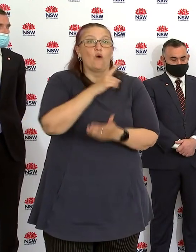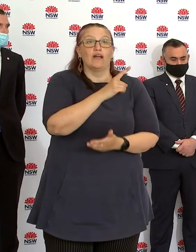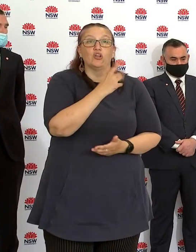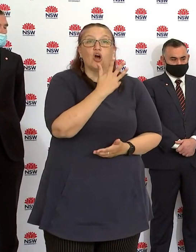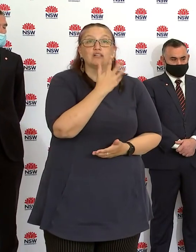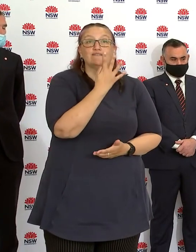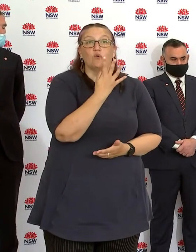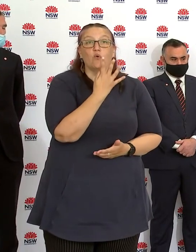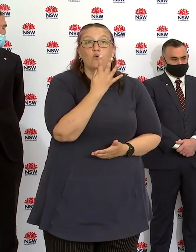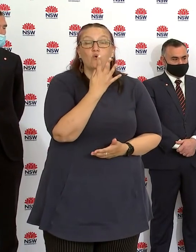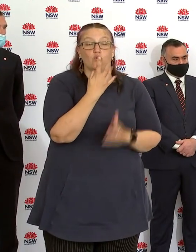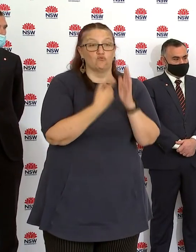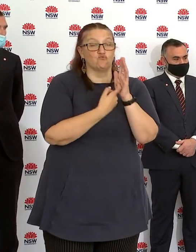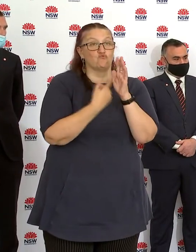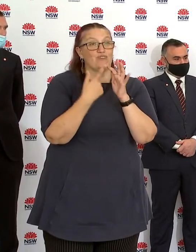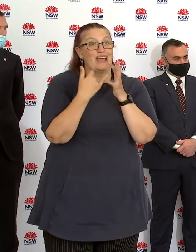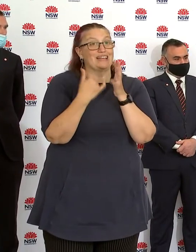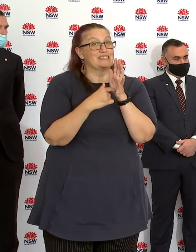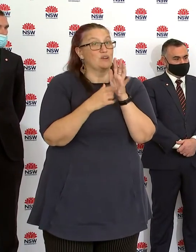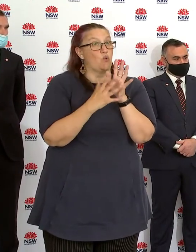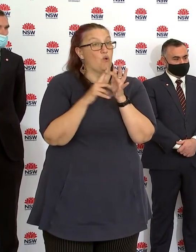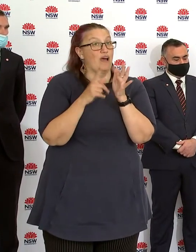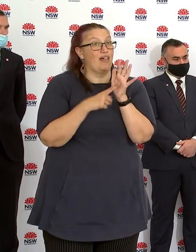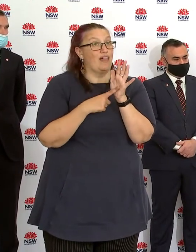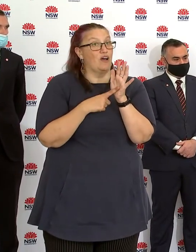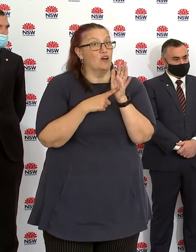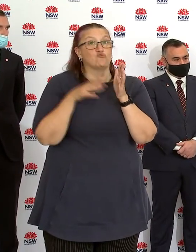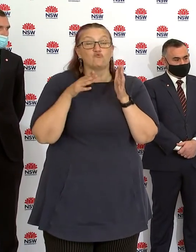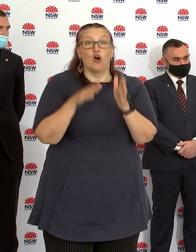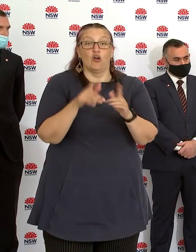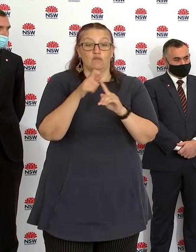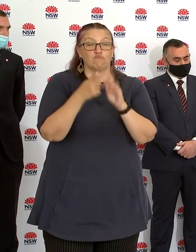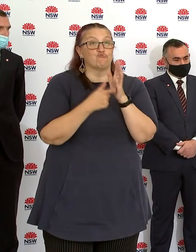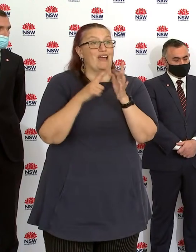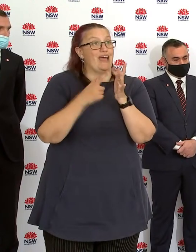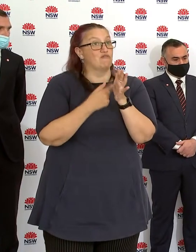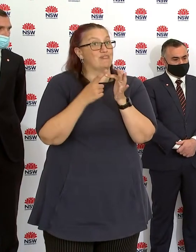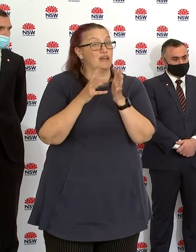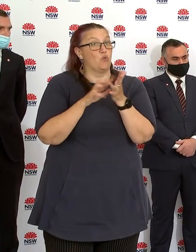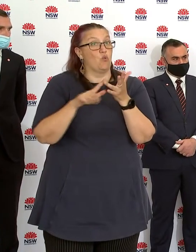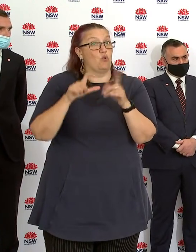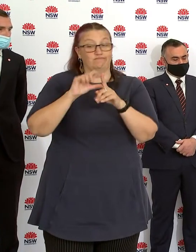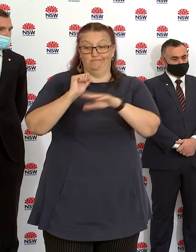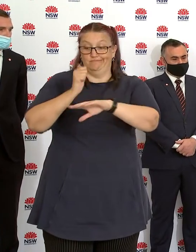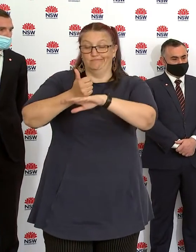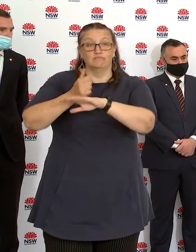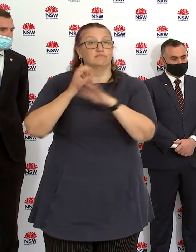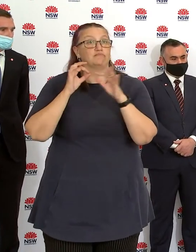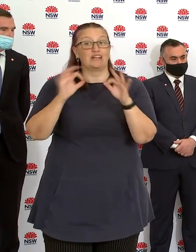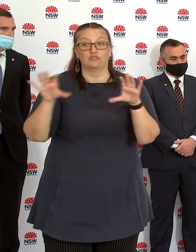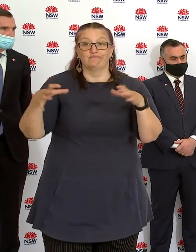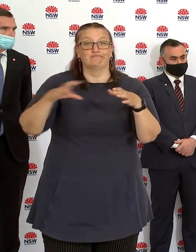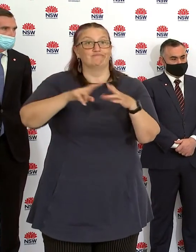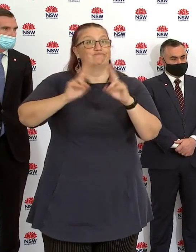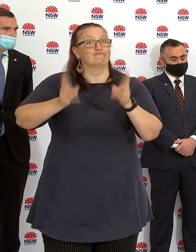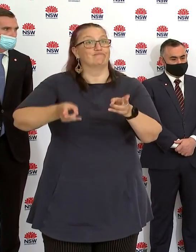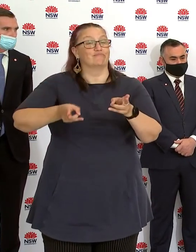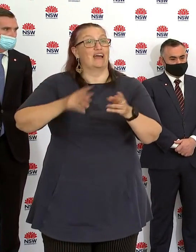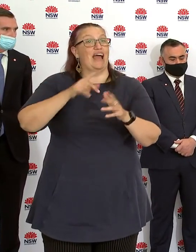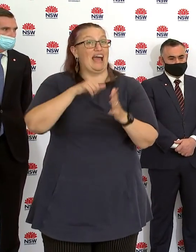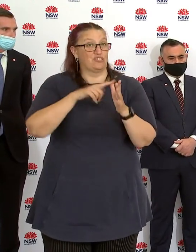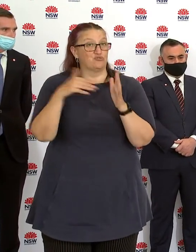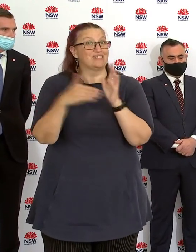222 Restwell Road, Prairie Wood. There is a clinic there, an AstraZeneca clinic, which is open from 8